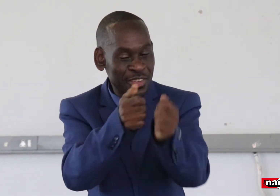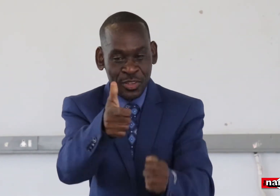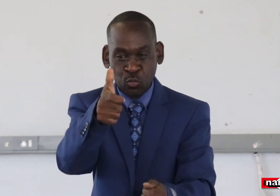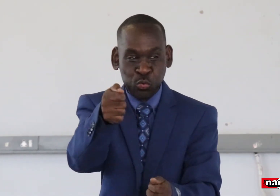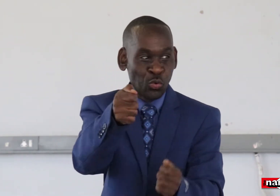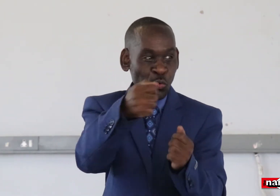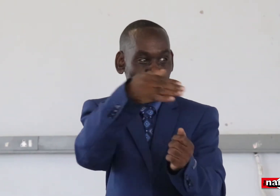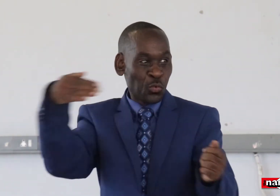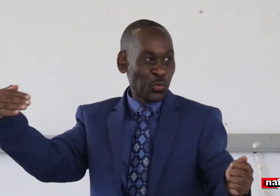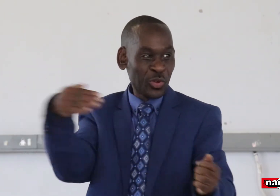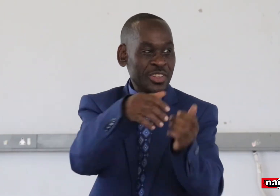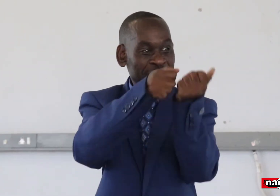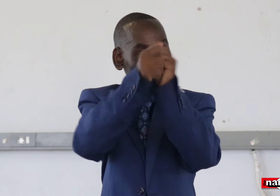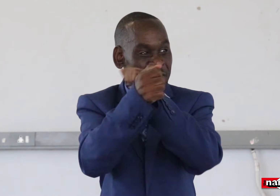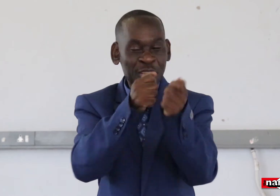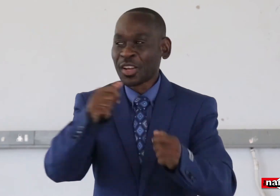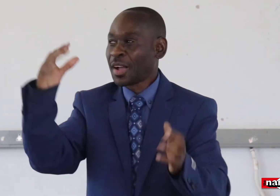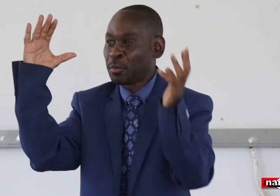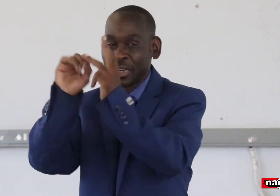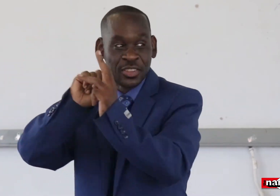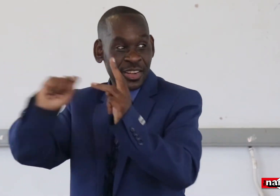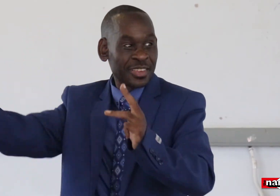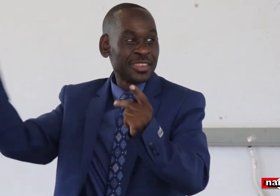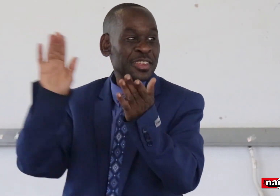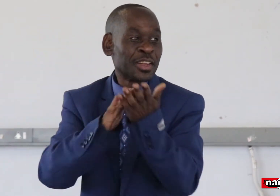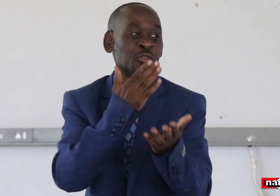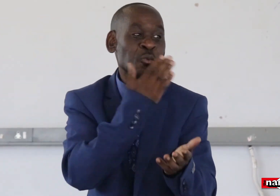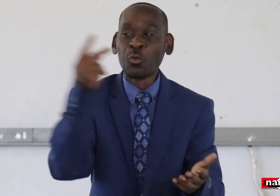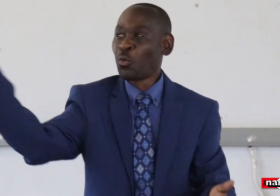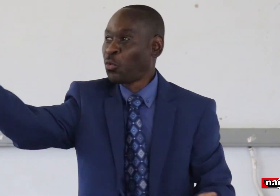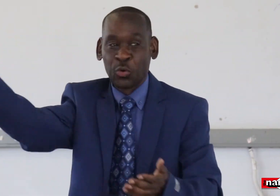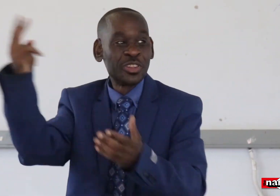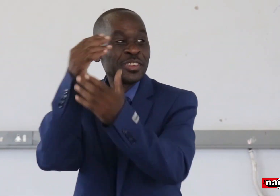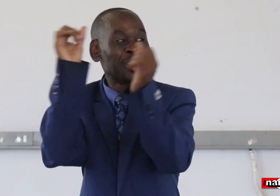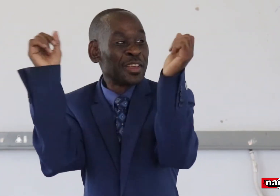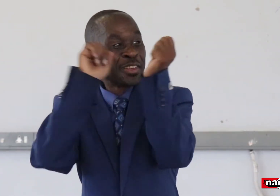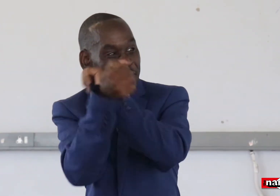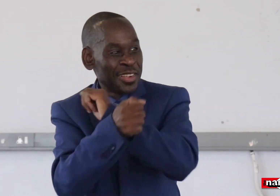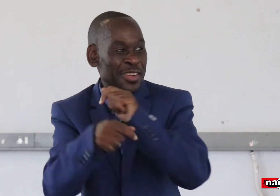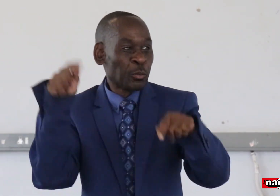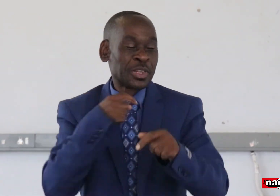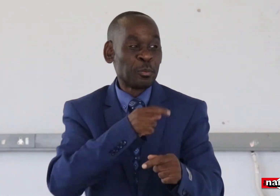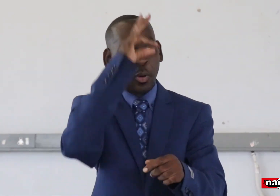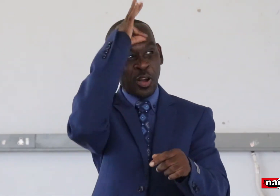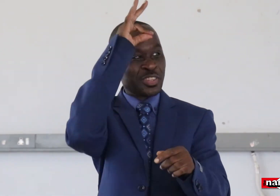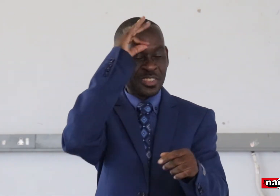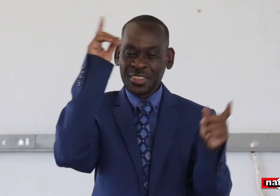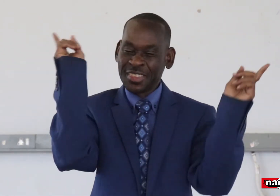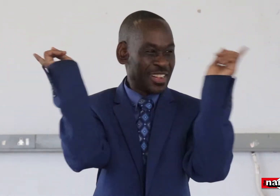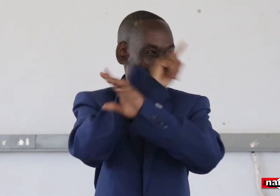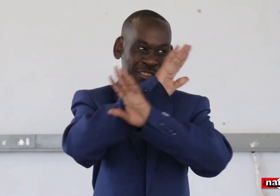And then when the people moved out, then they changed the law of the acting director's